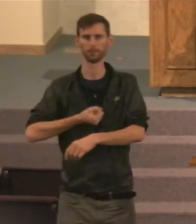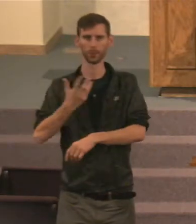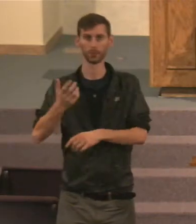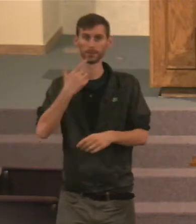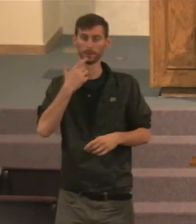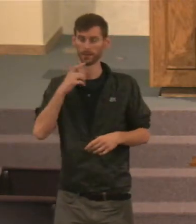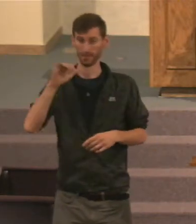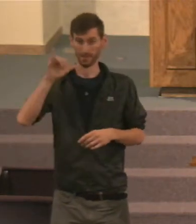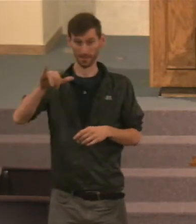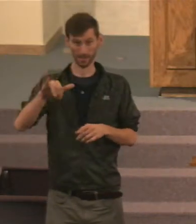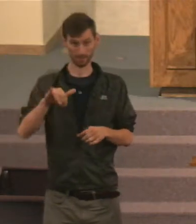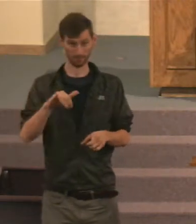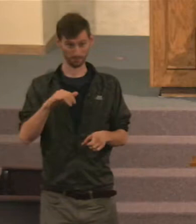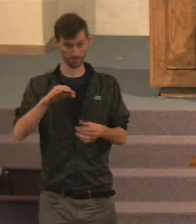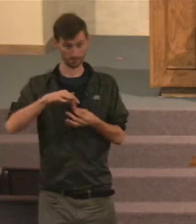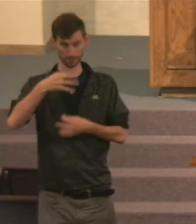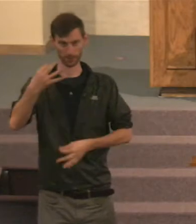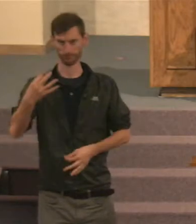of the spirit.